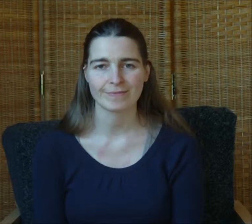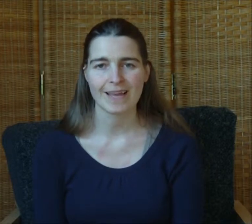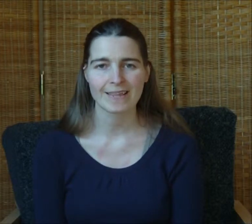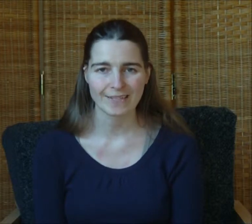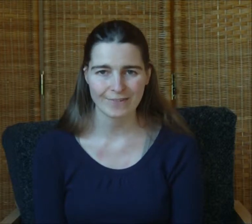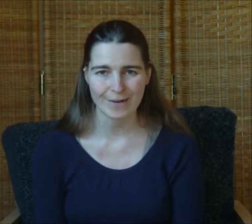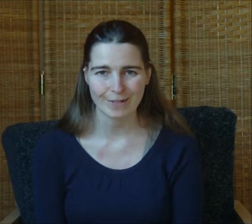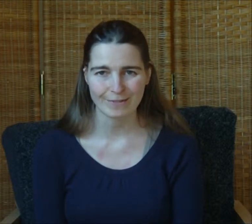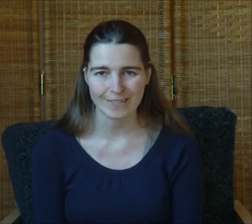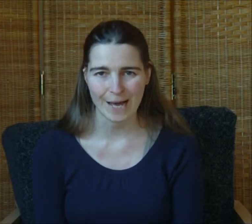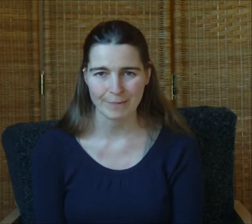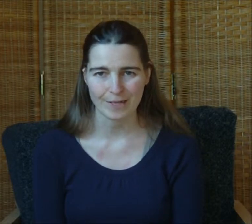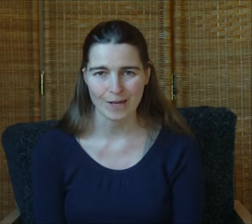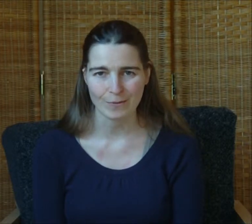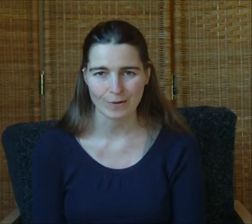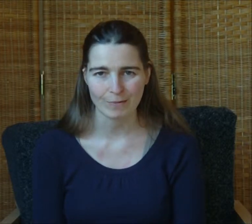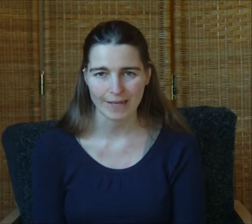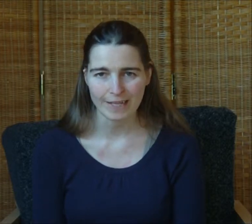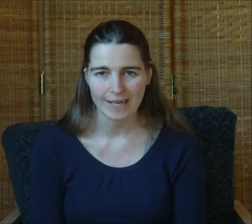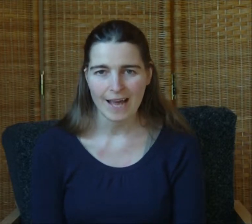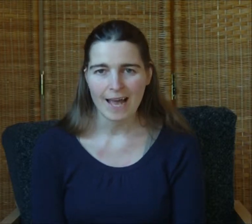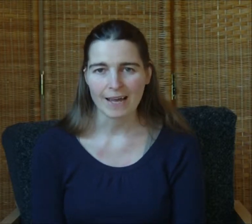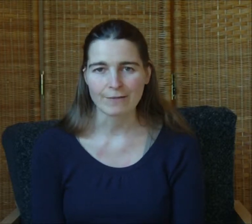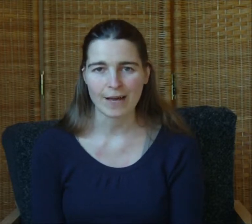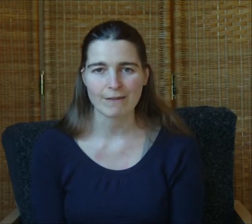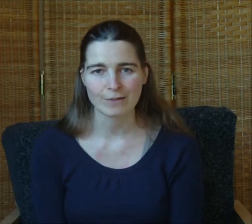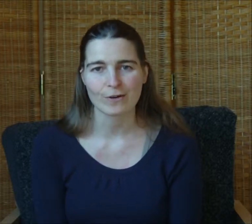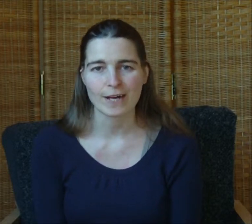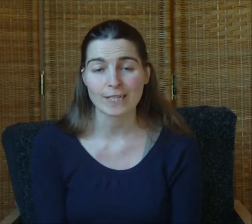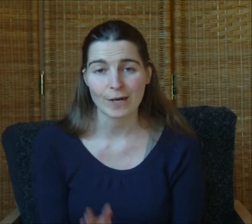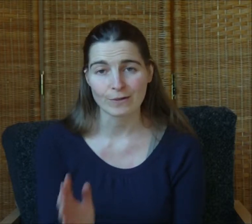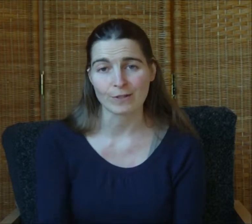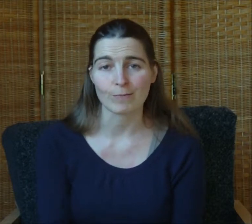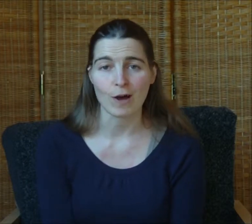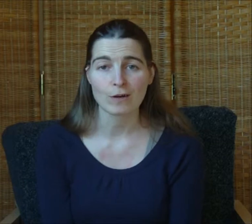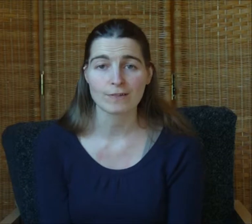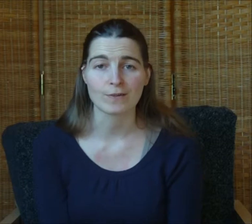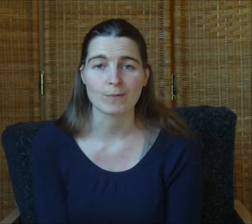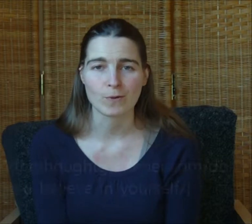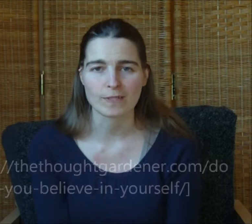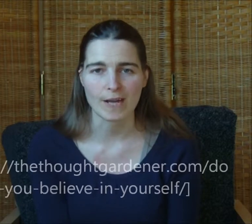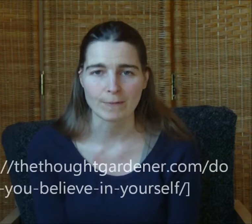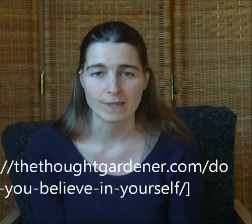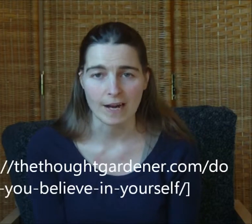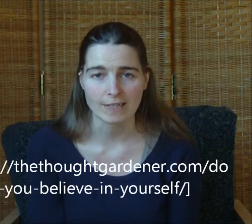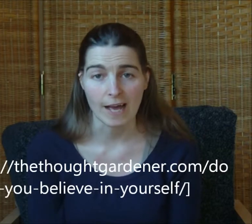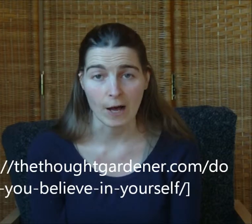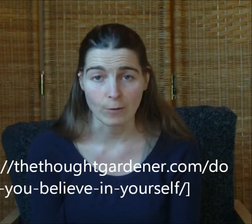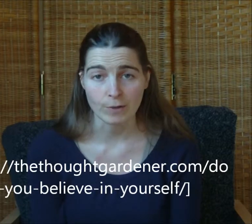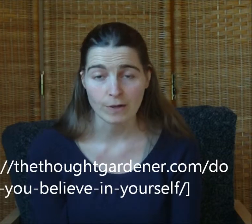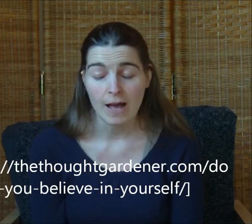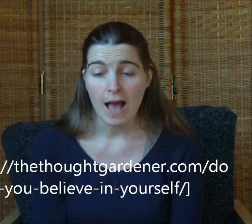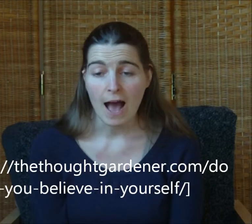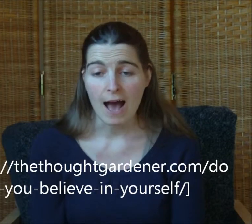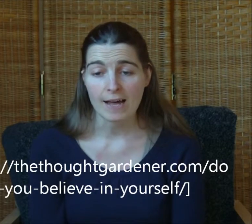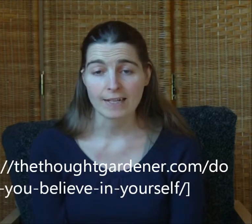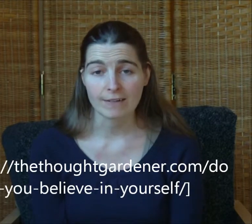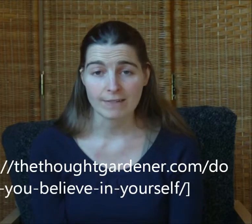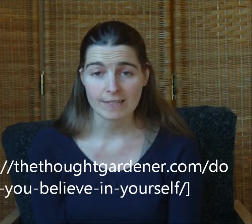Thanks very much for tapping along with me. If you haven't already, go to the blog. There are more steps there to help you. And if this